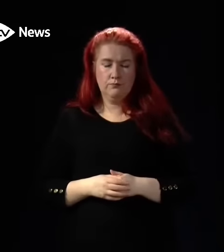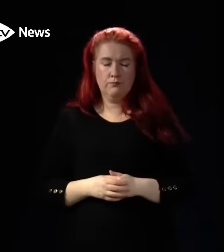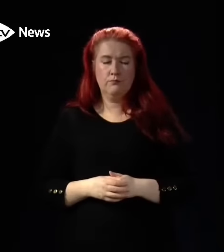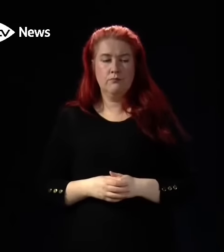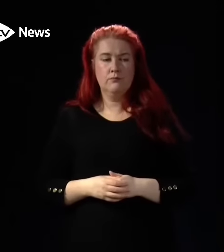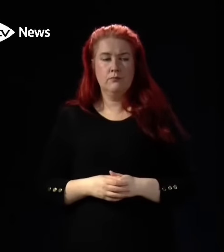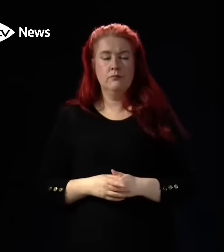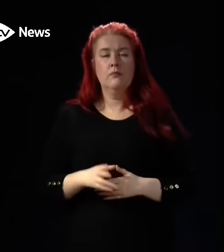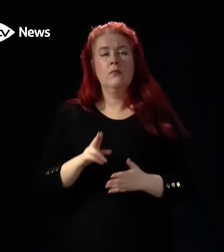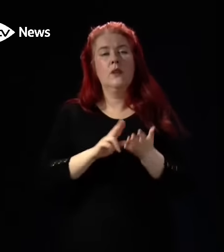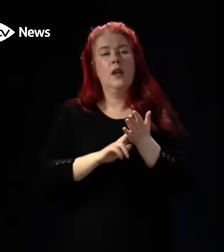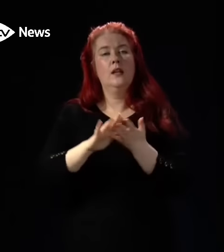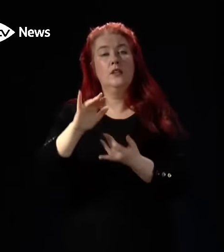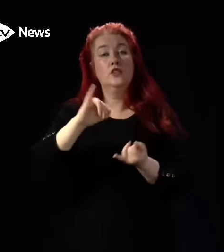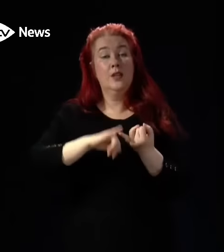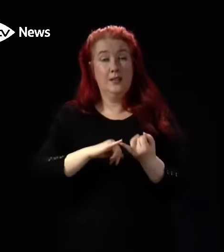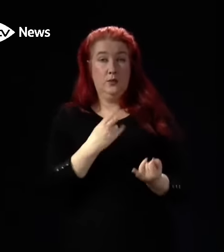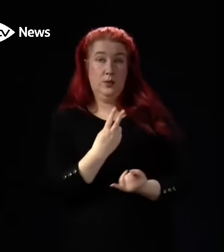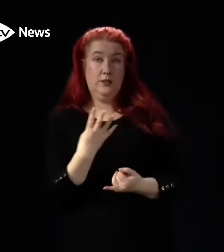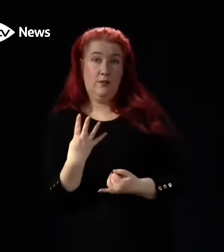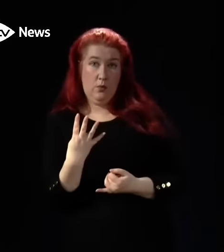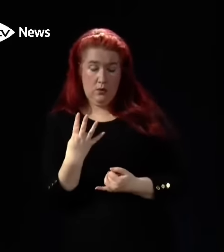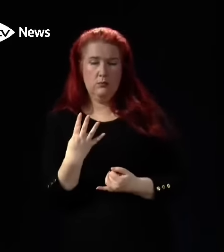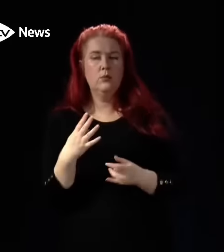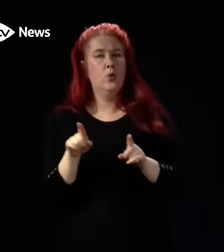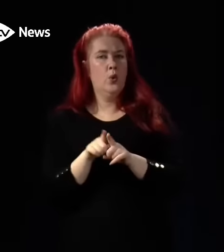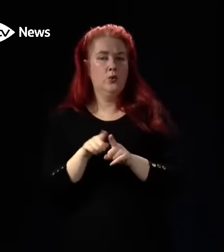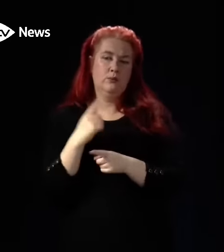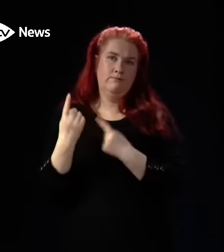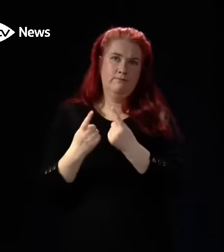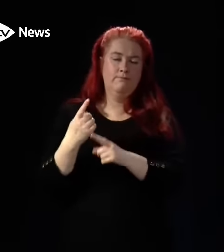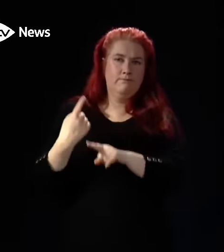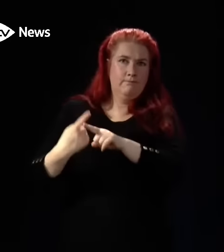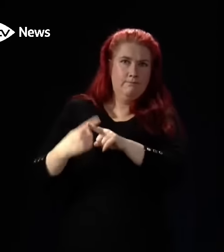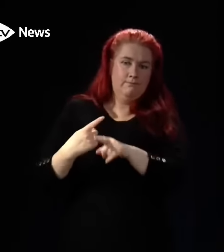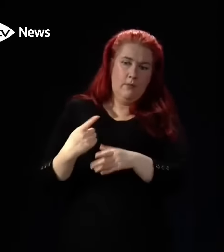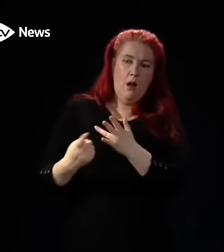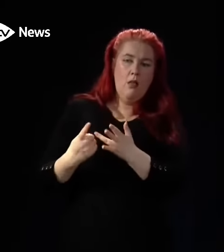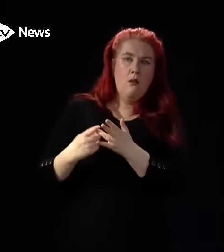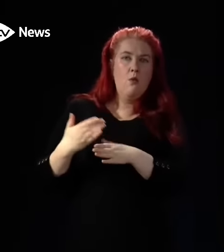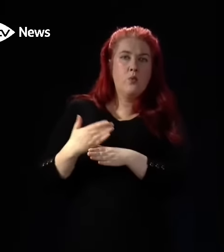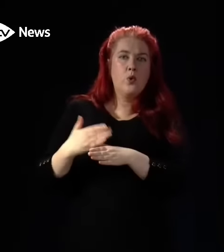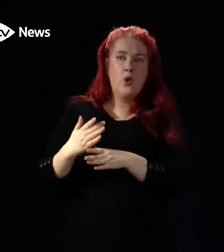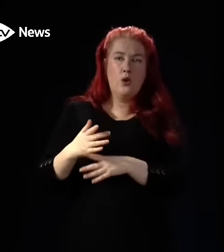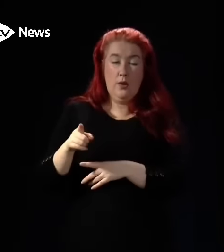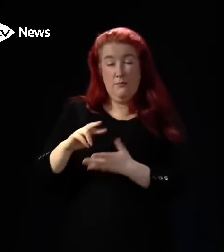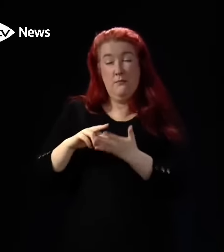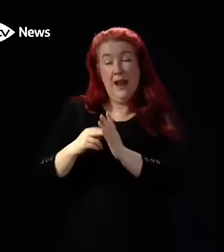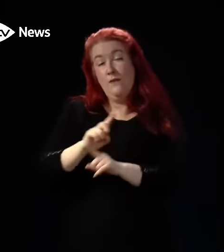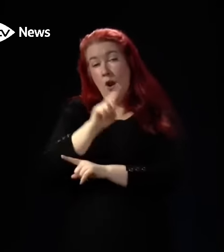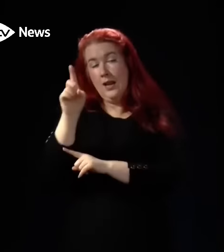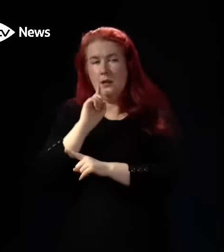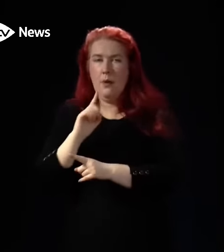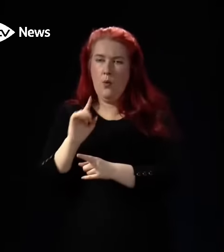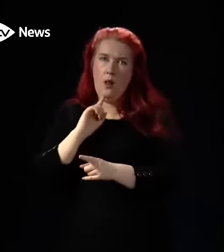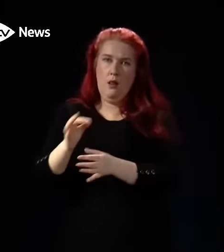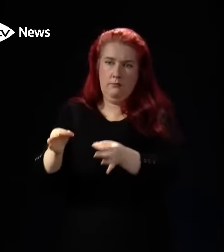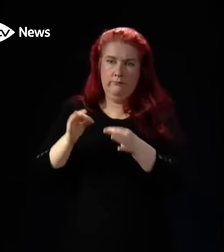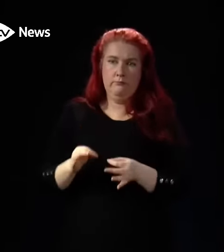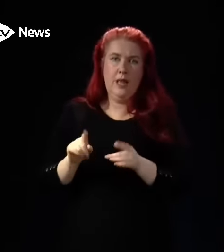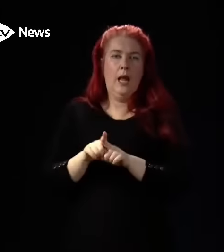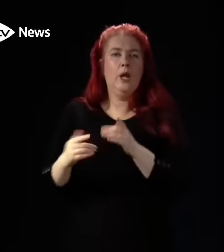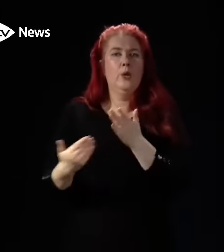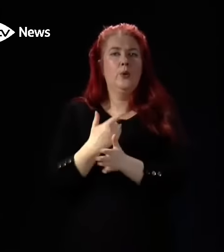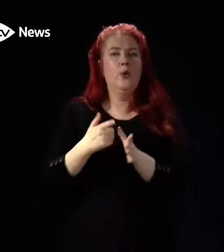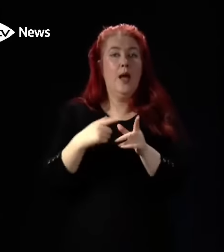hospitals. NHS 24 will also be accelerating other strands of work planned for later this year, such as a new app and